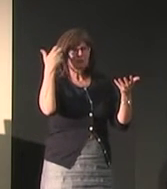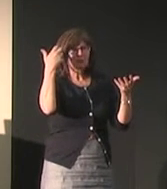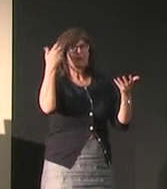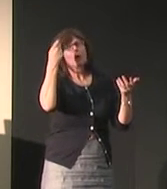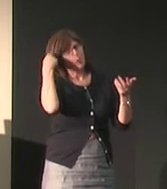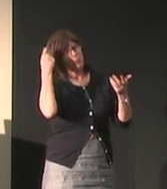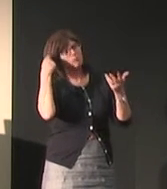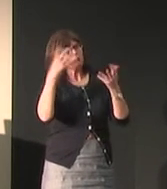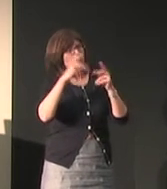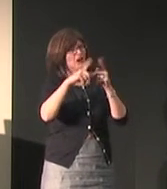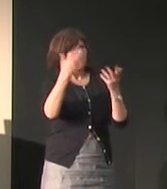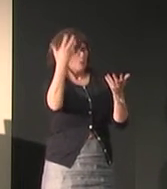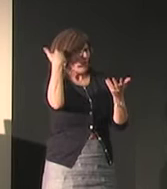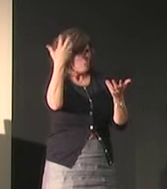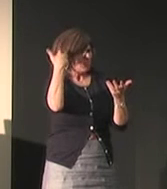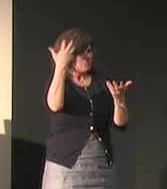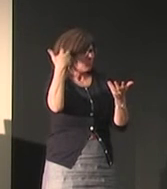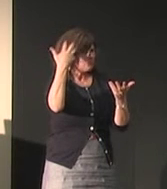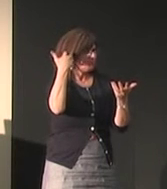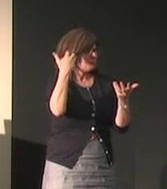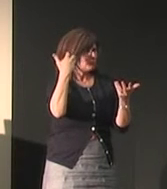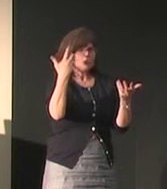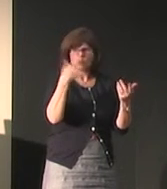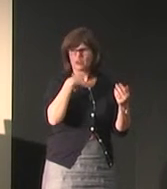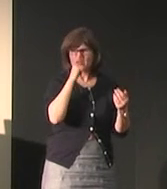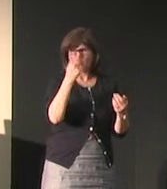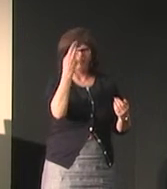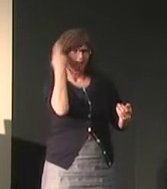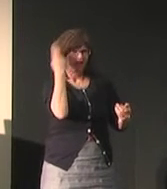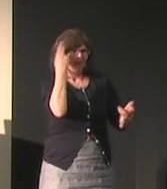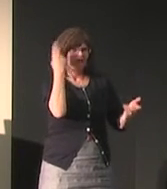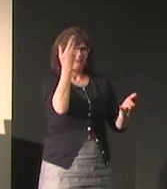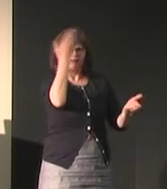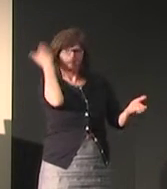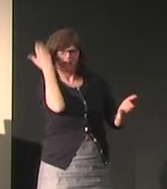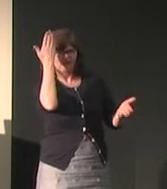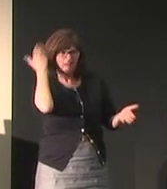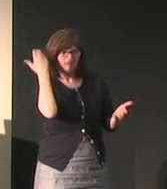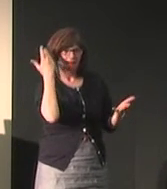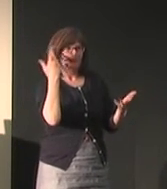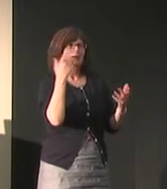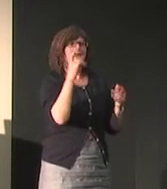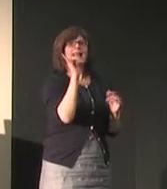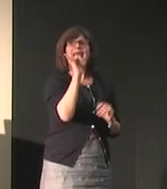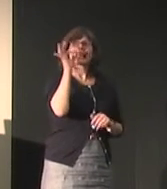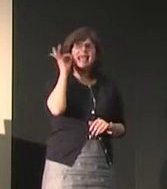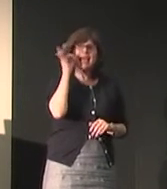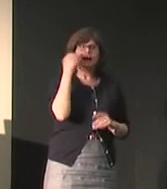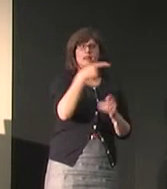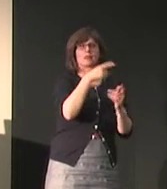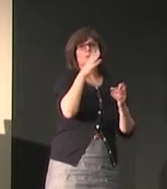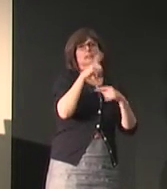for comb? basically those two I don't think we ever use some of the ones we saw them using